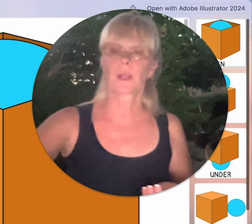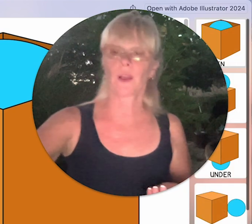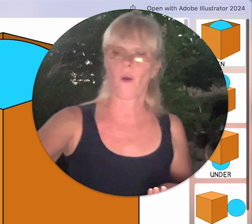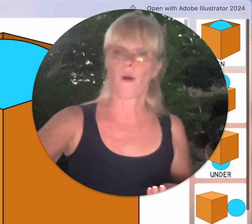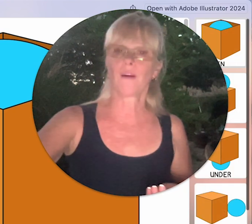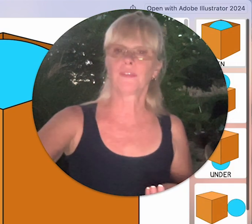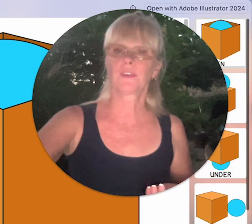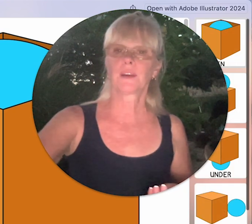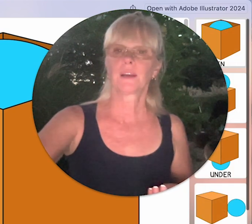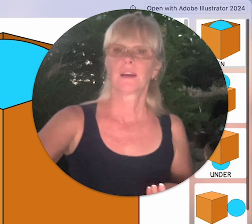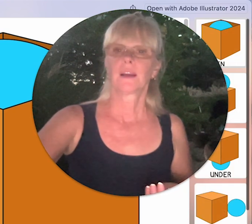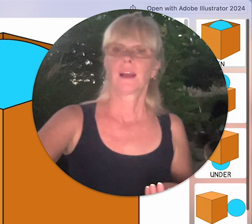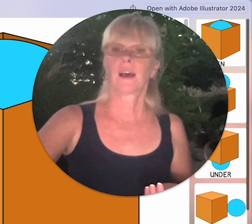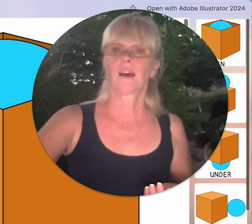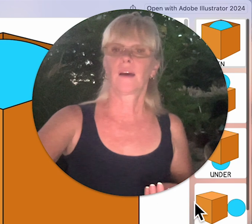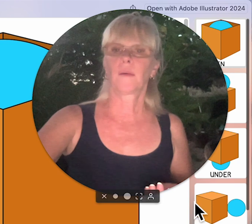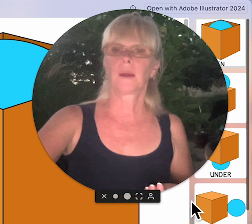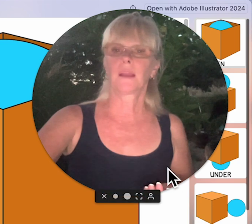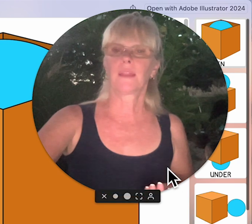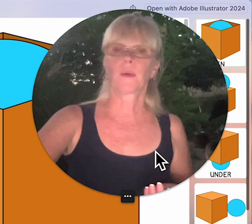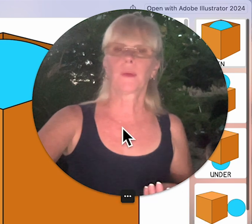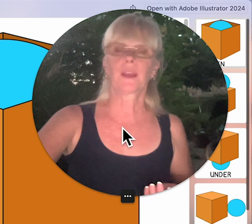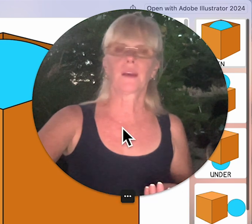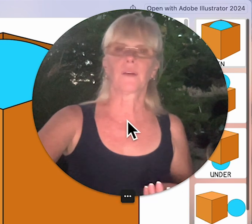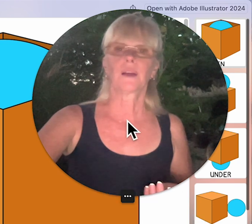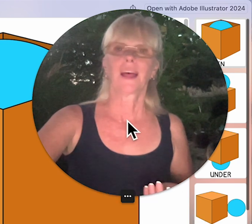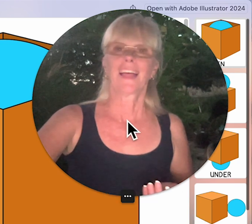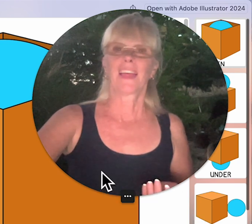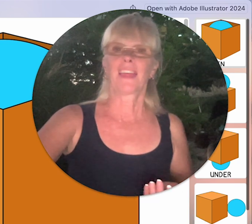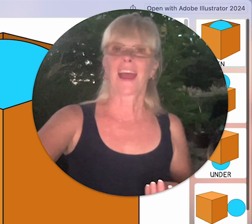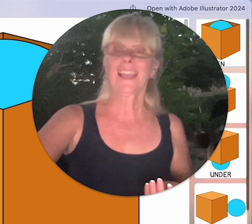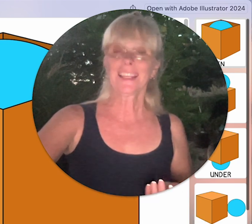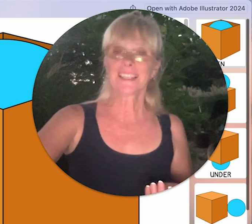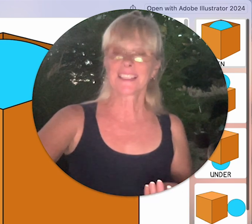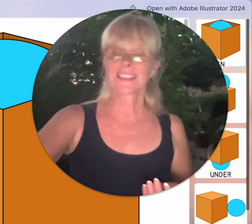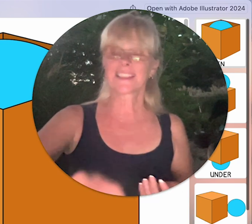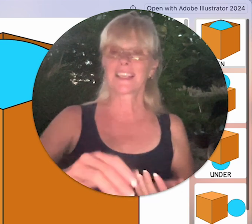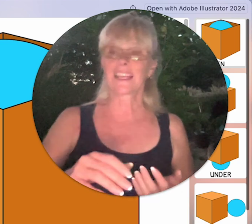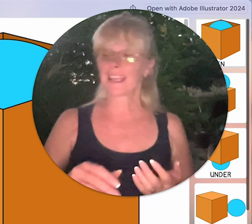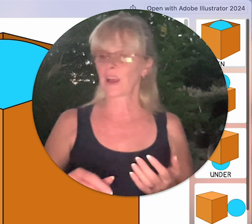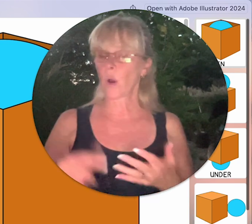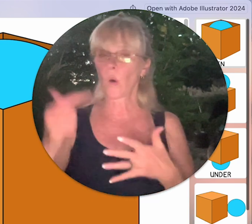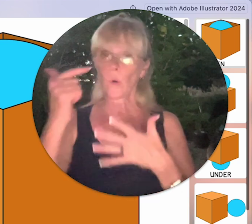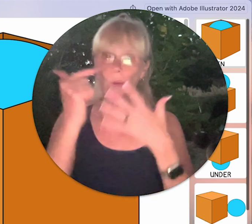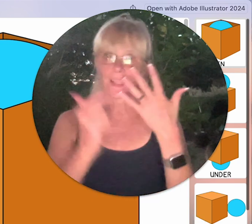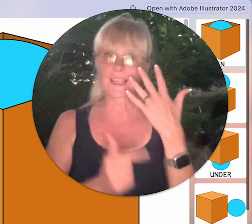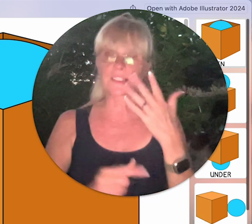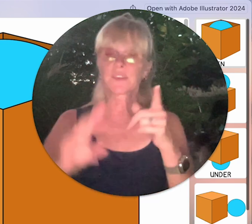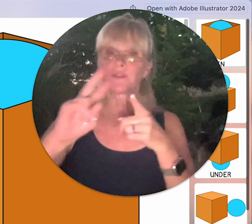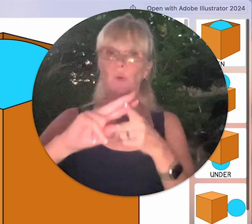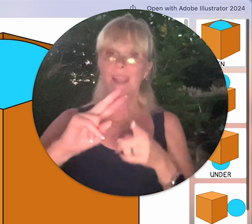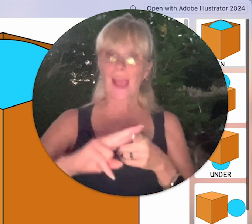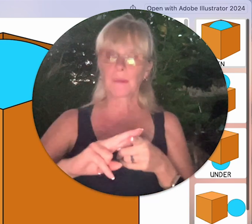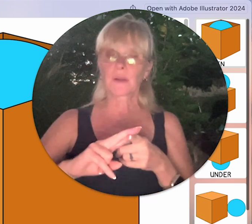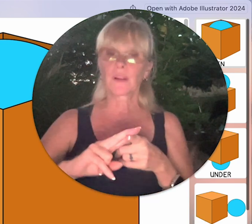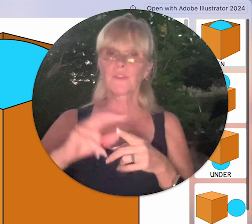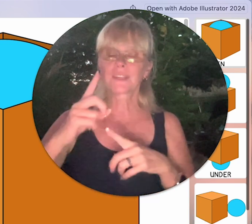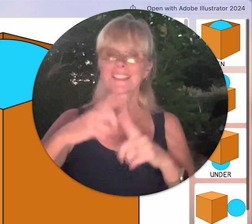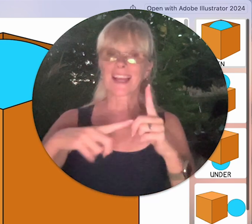off and there we go that is the whole list of vocabulary for signing